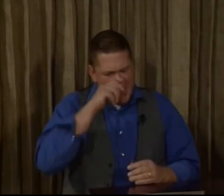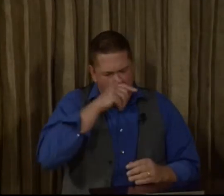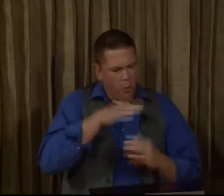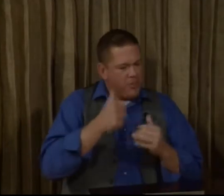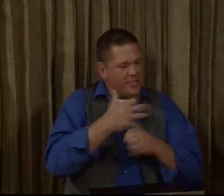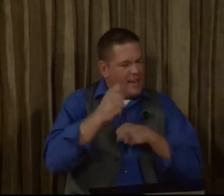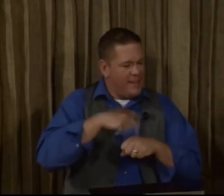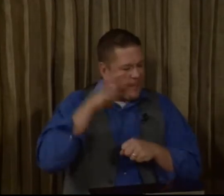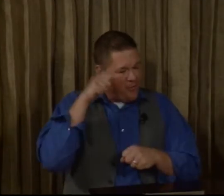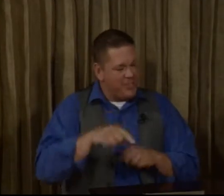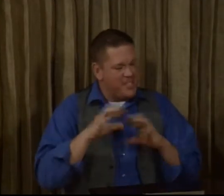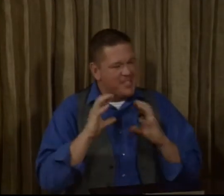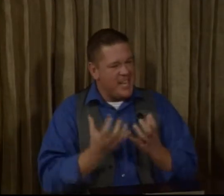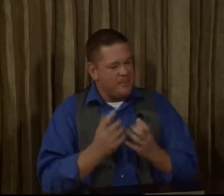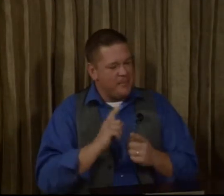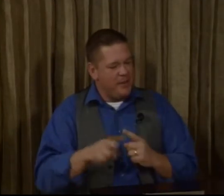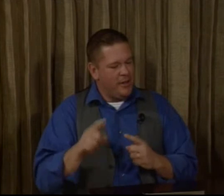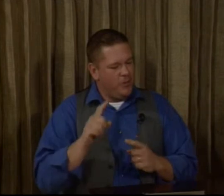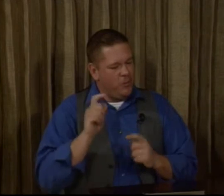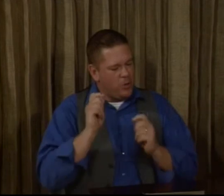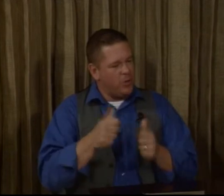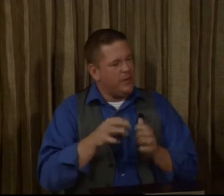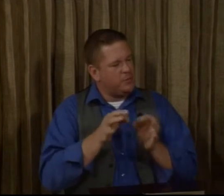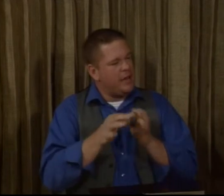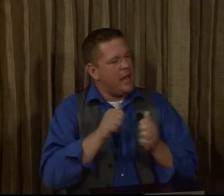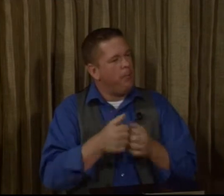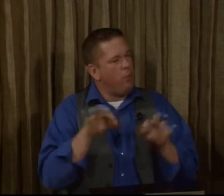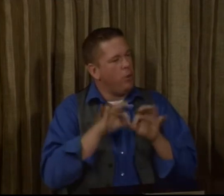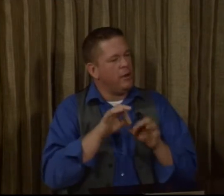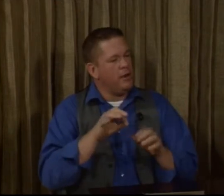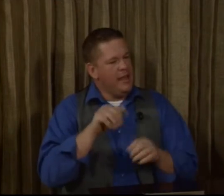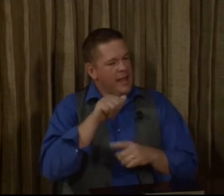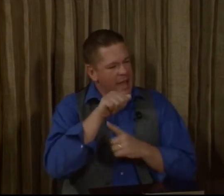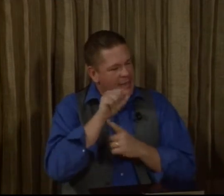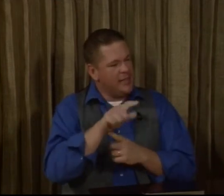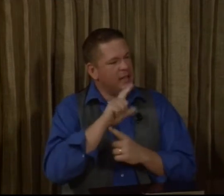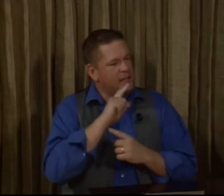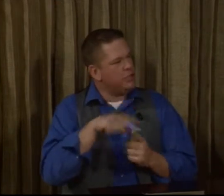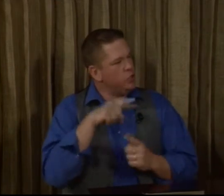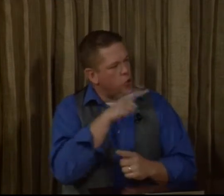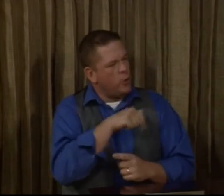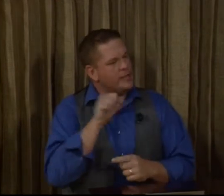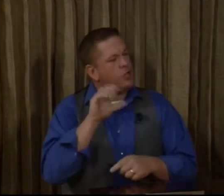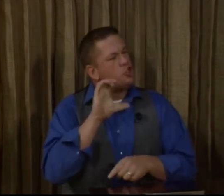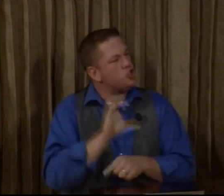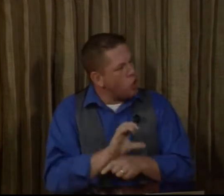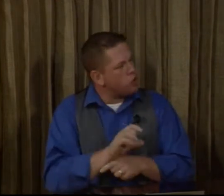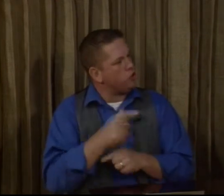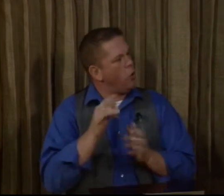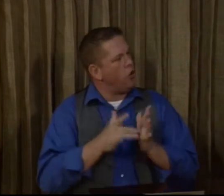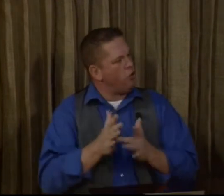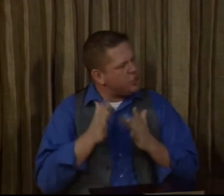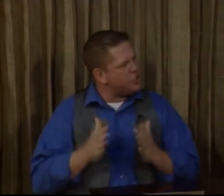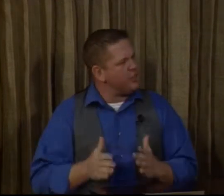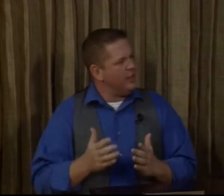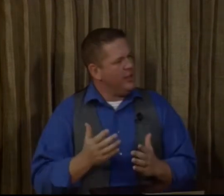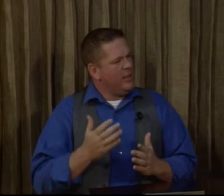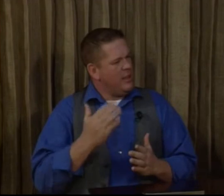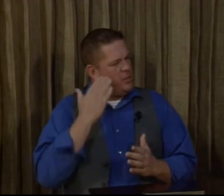We're almost out of time for this segment, but real quickly, explain how important ASL is to you as a churchgoer, a Christian. I mean,